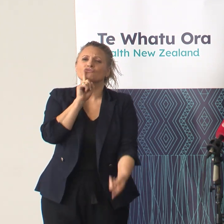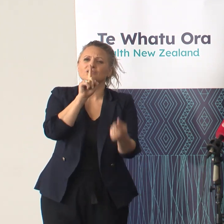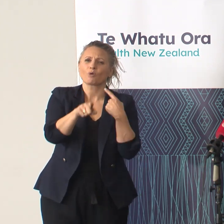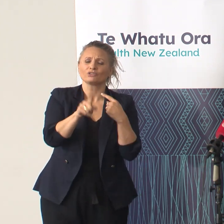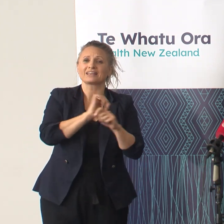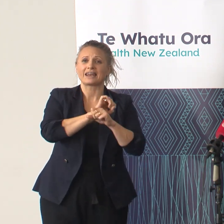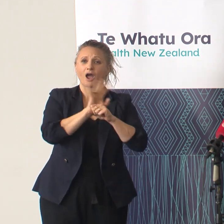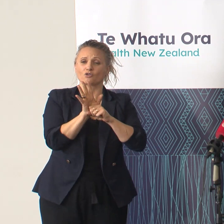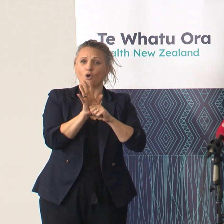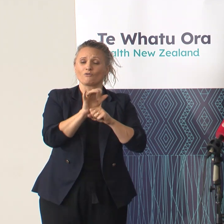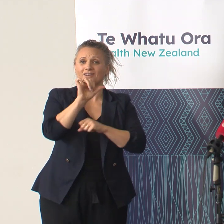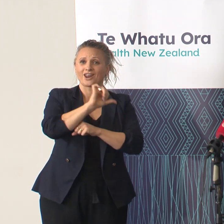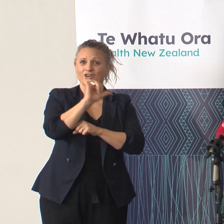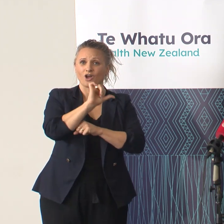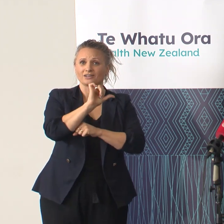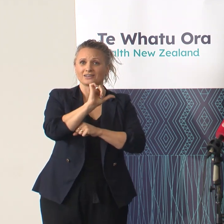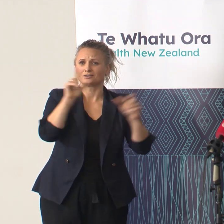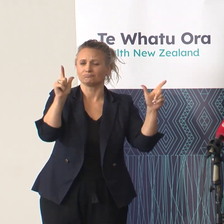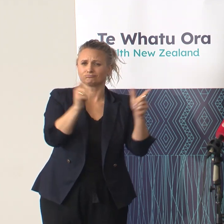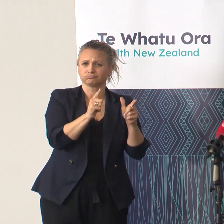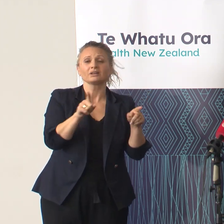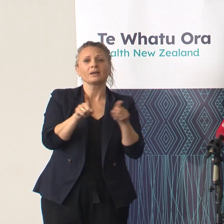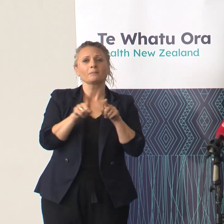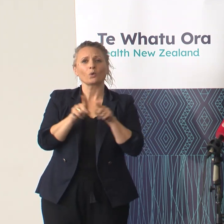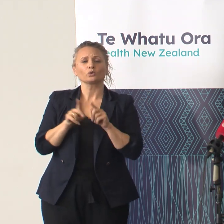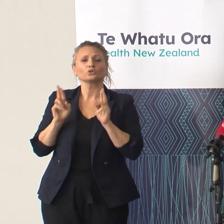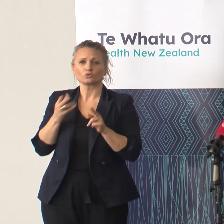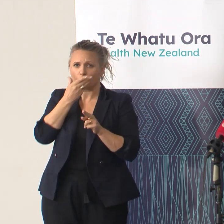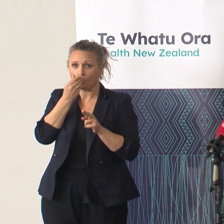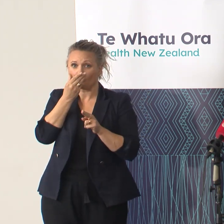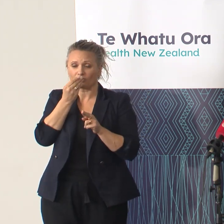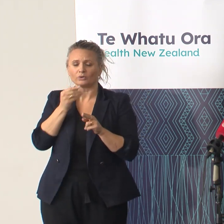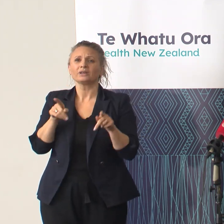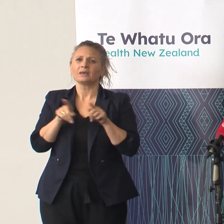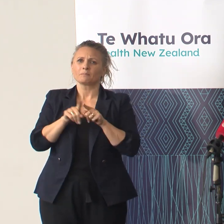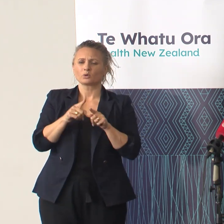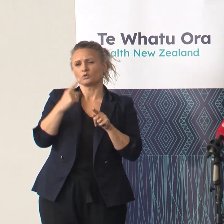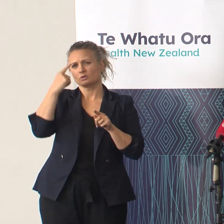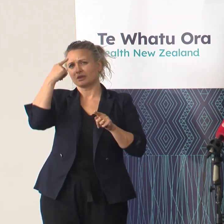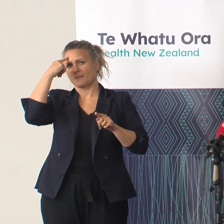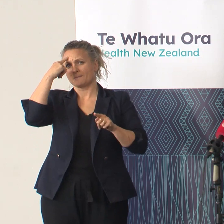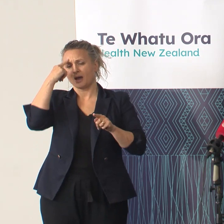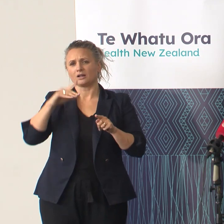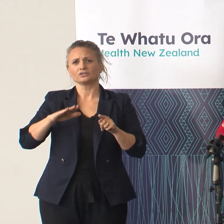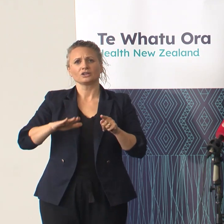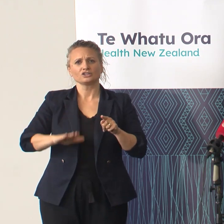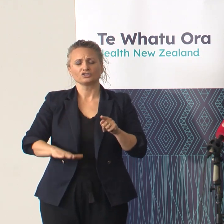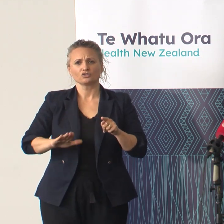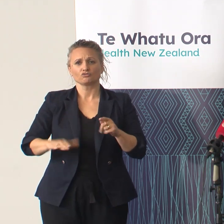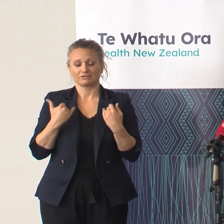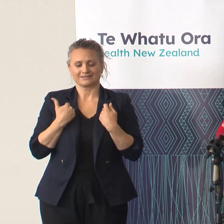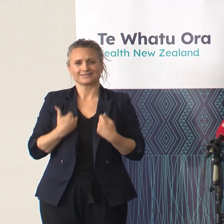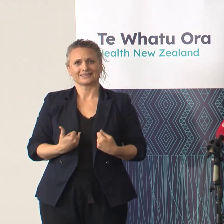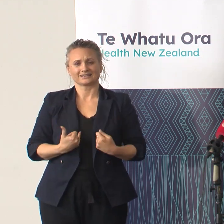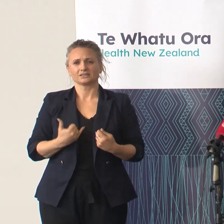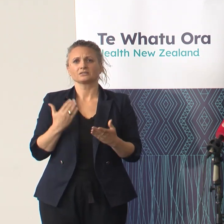influenza and many other conditions, particularly childhood conditions, and it's a very important and critical prevention of